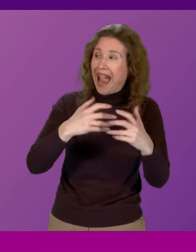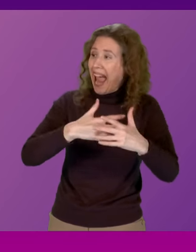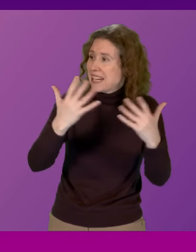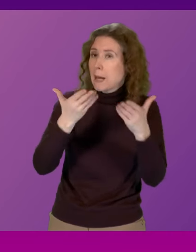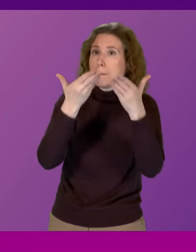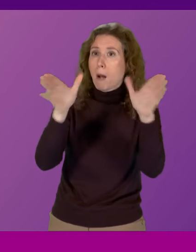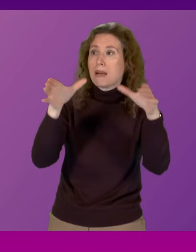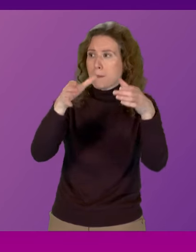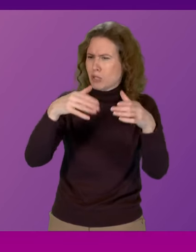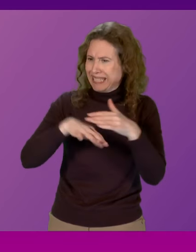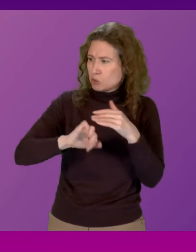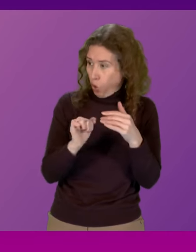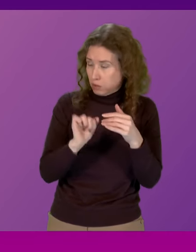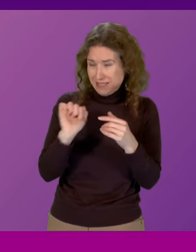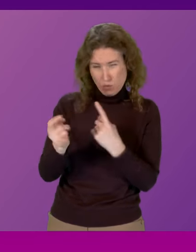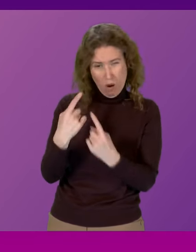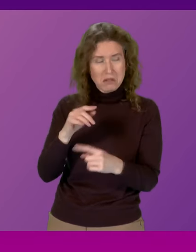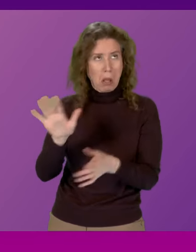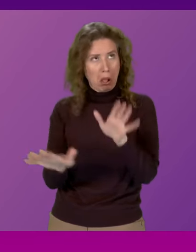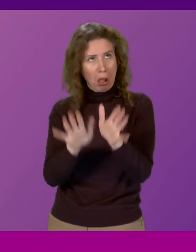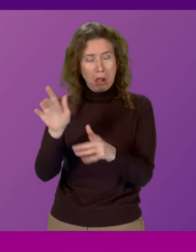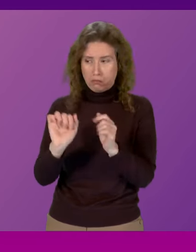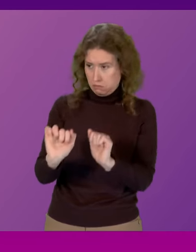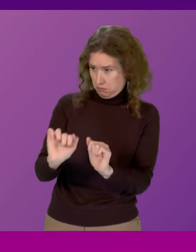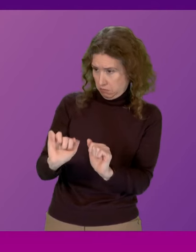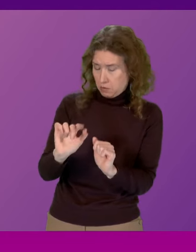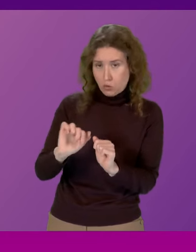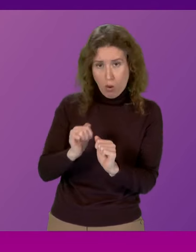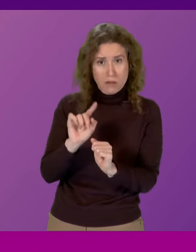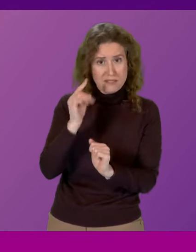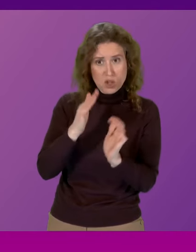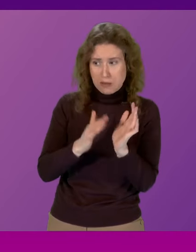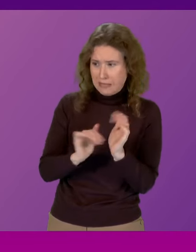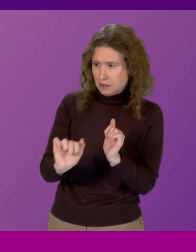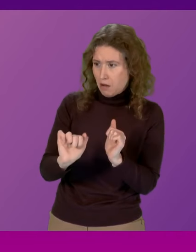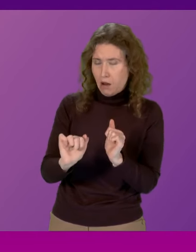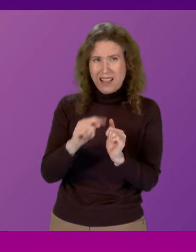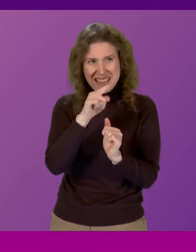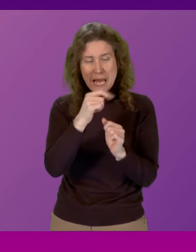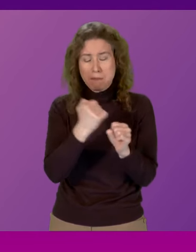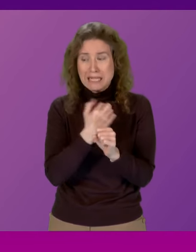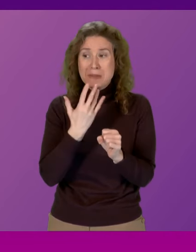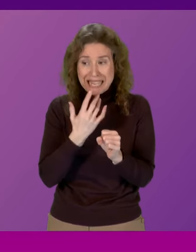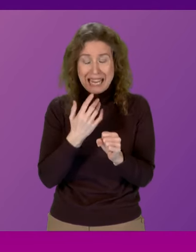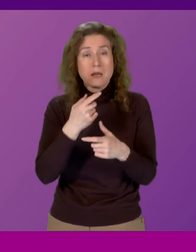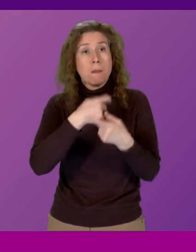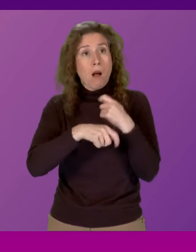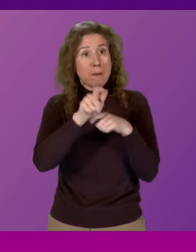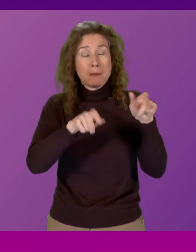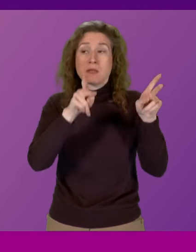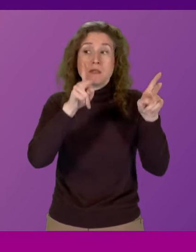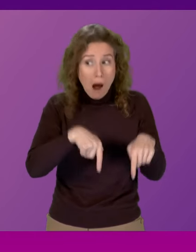history. And these are the answers we are getting from Scotland's First Minister. Deadly mistakes made, facts denied,